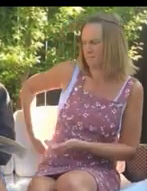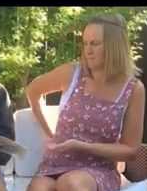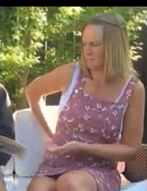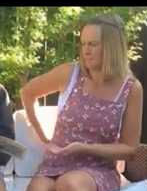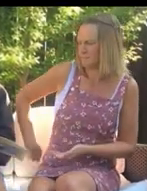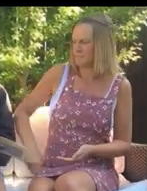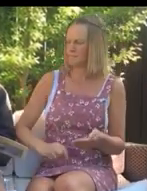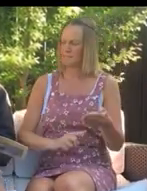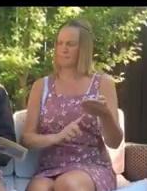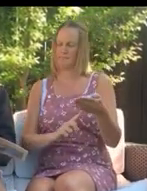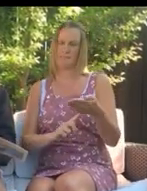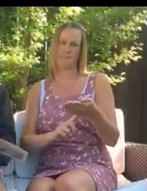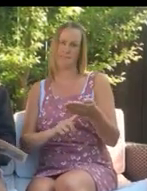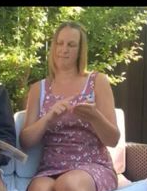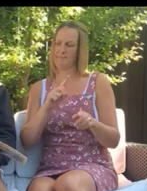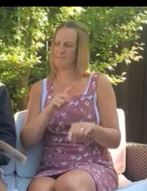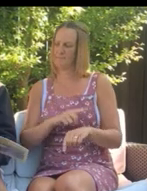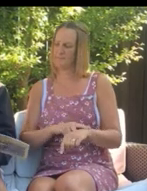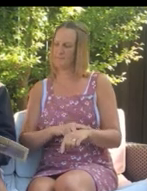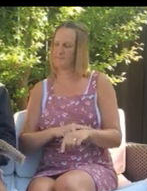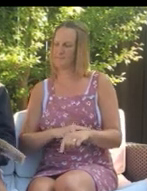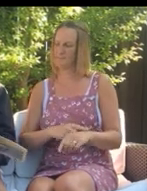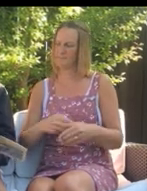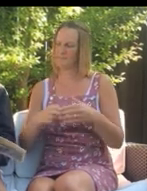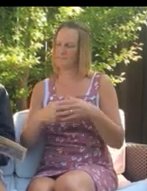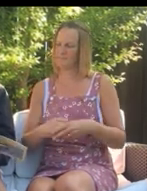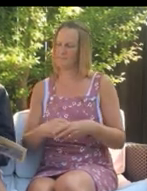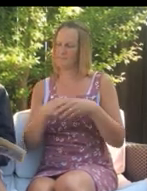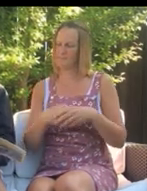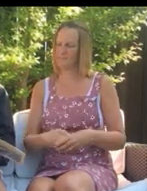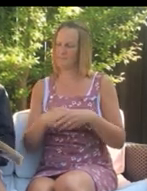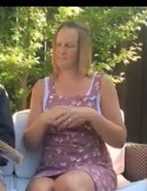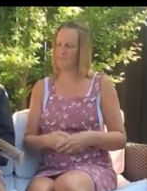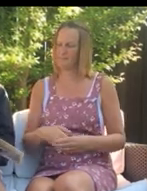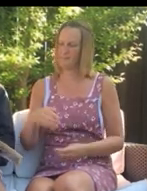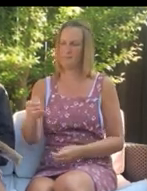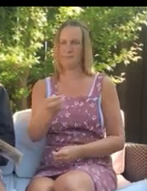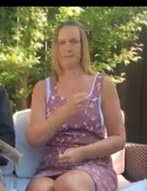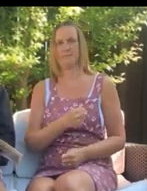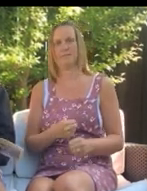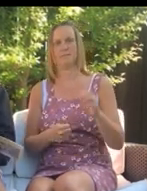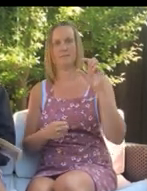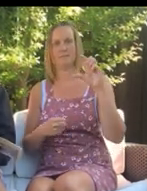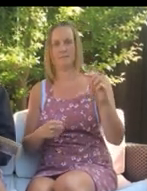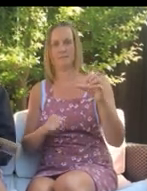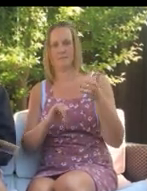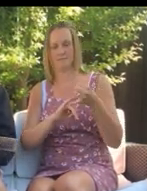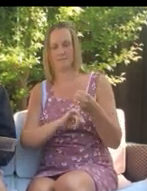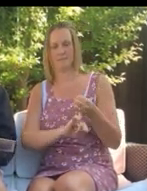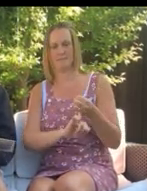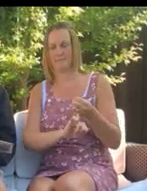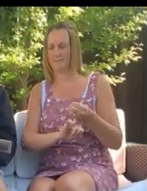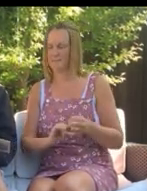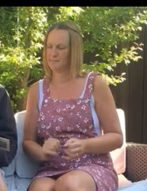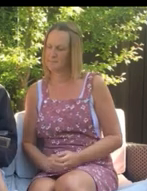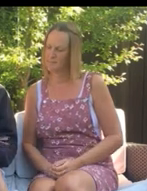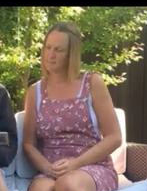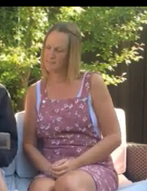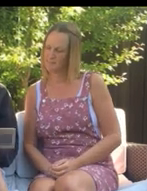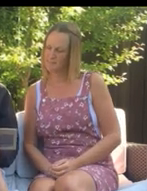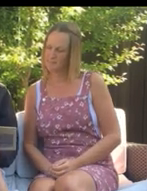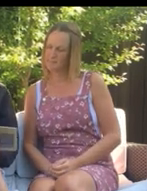pinch and pry. And Tim's in time to see his fellows dragged away by cutthroat slime.